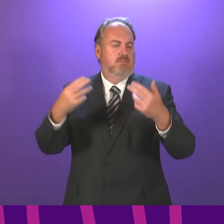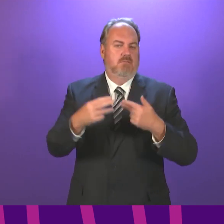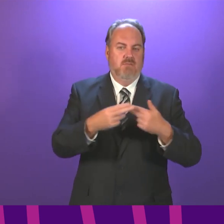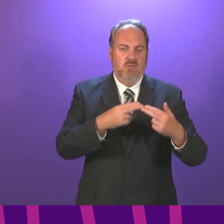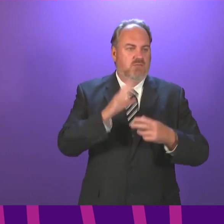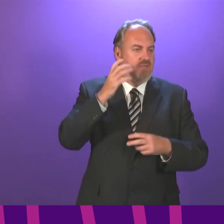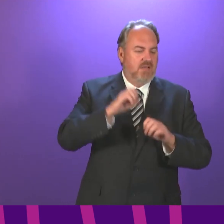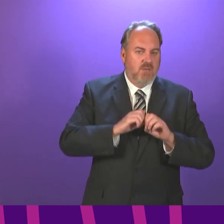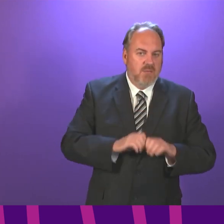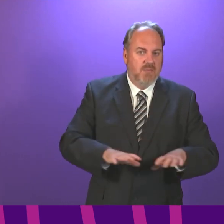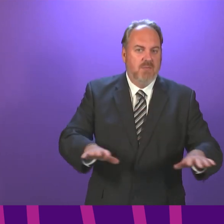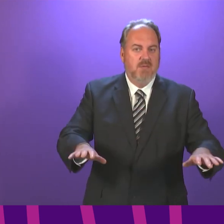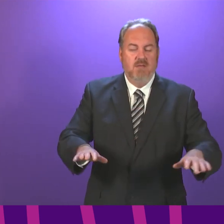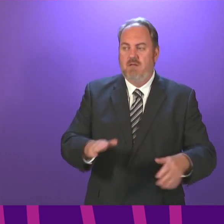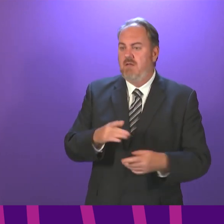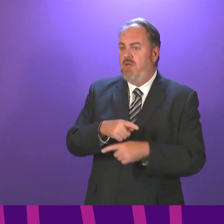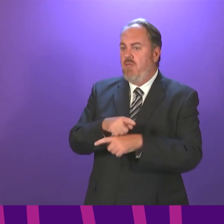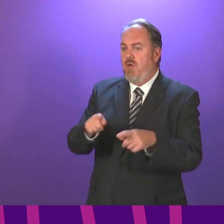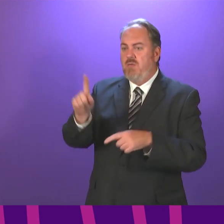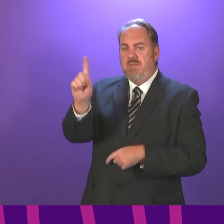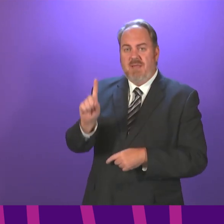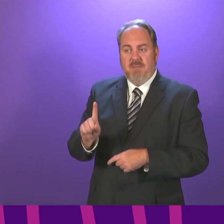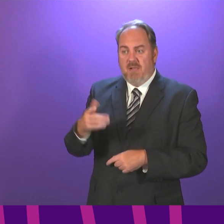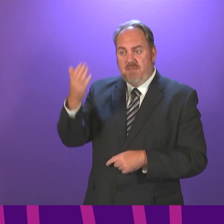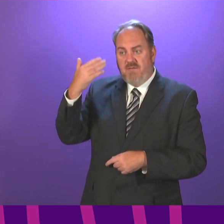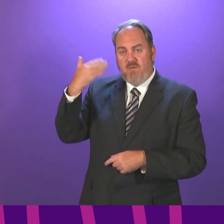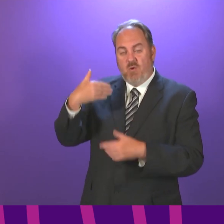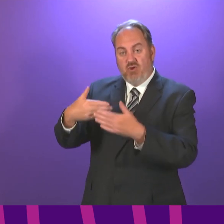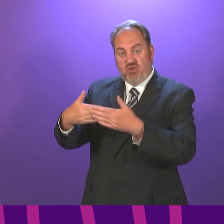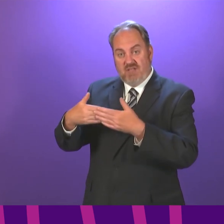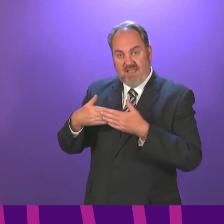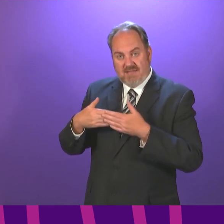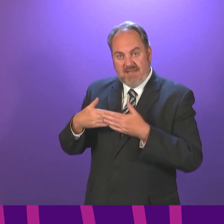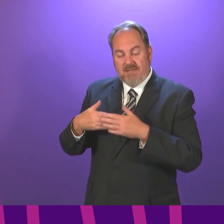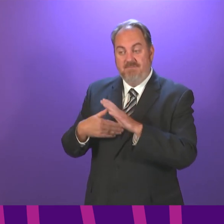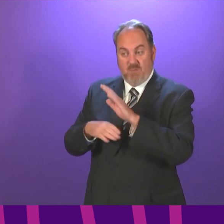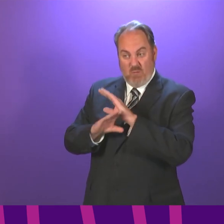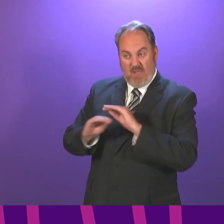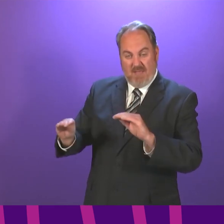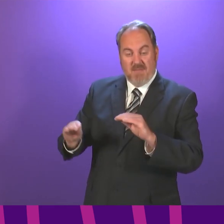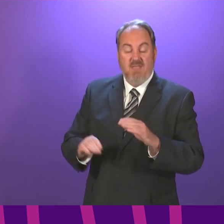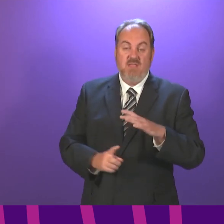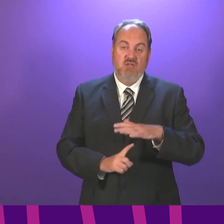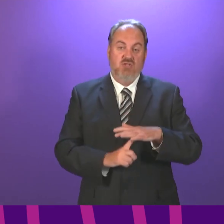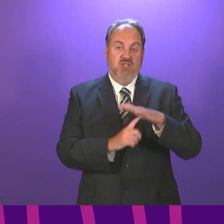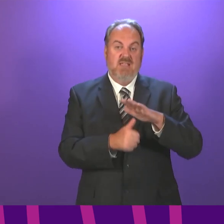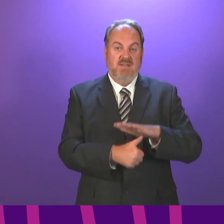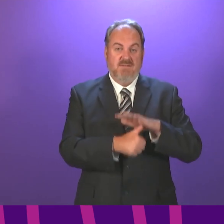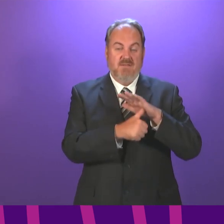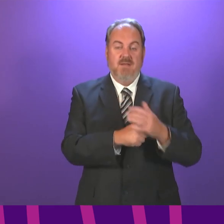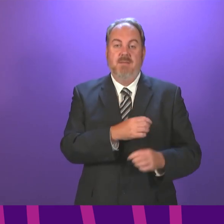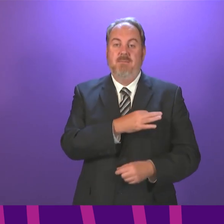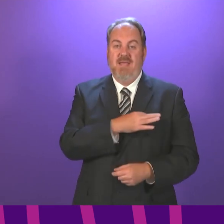for those who have been at the highest risk and who previously shielded, the Chief Medical Officer will, as he has done on previous occasions, write